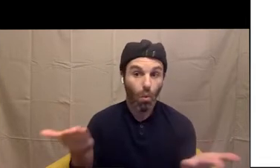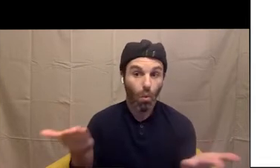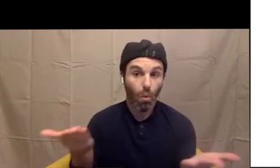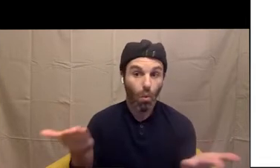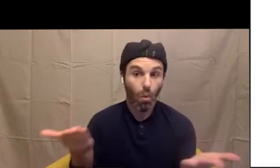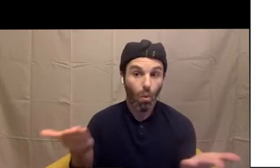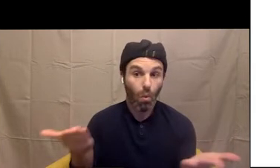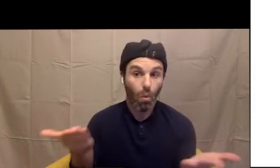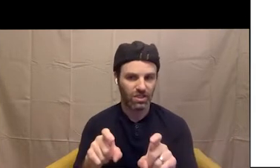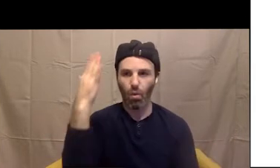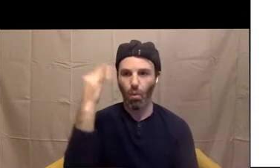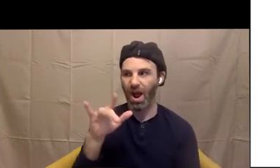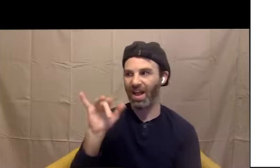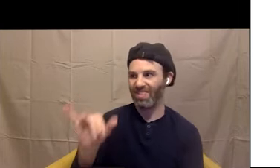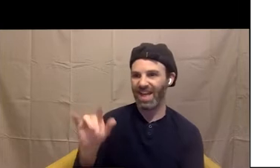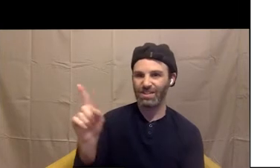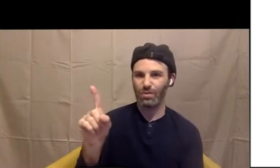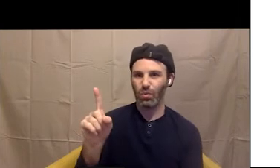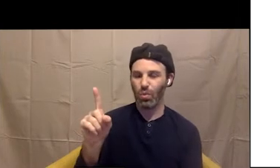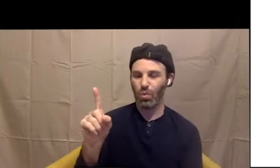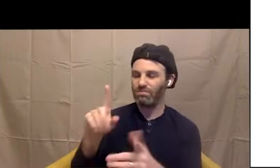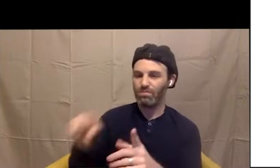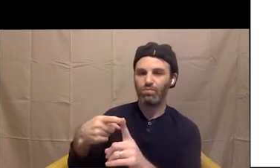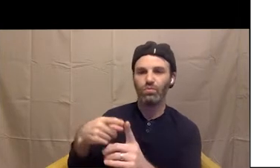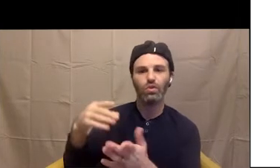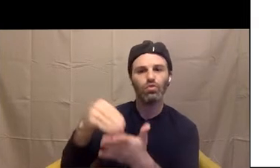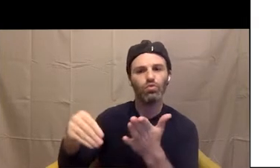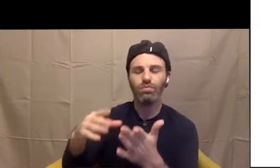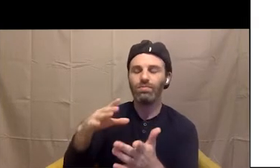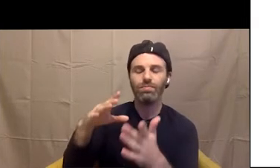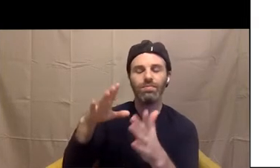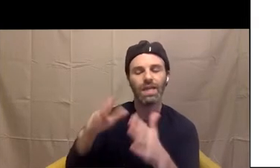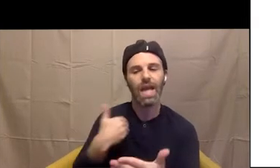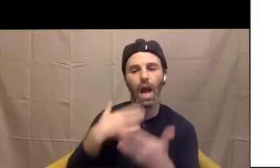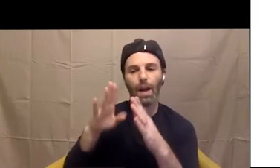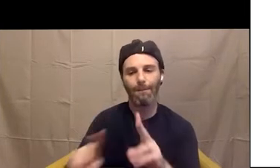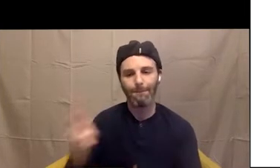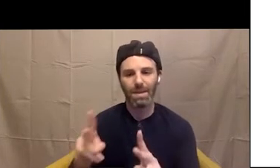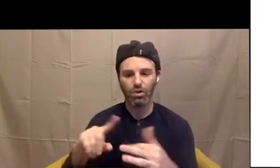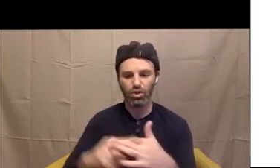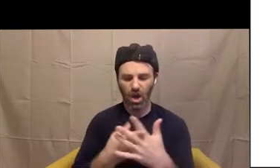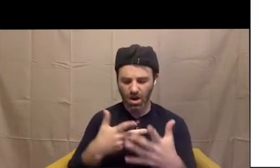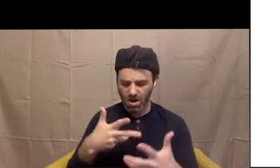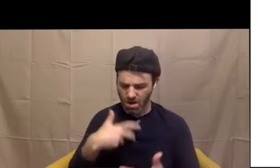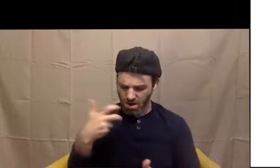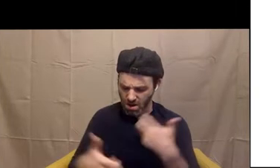start kind of digging into who they are and how they feel. And also, hopefully, it's an opportunity for trusted adults,